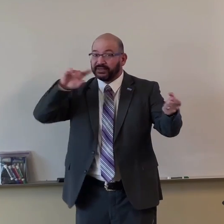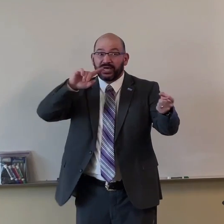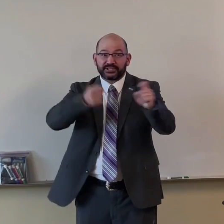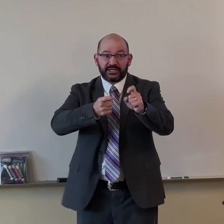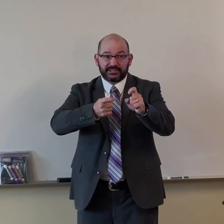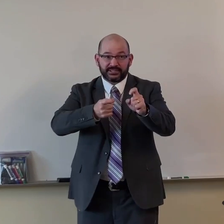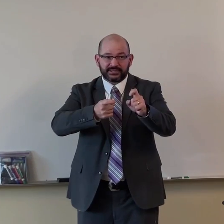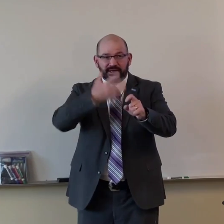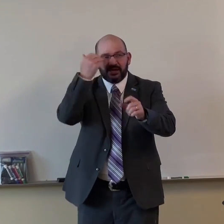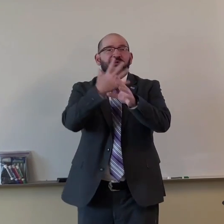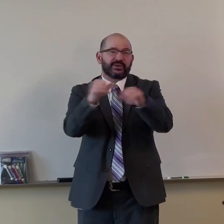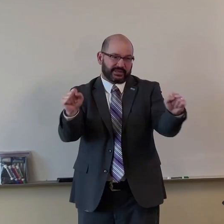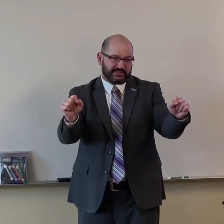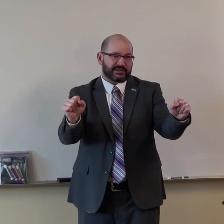that changes because it's